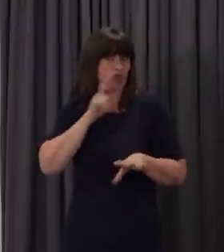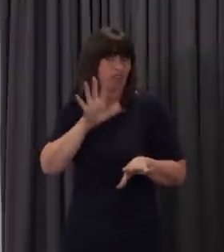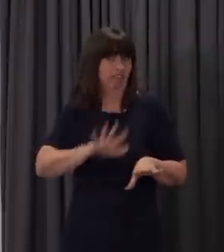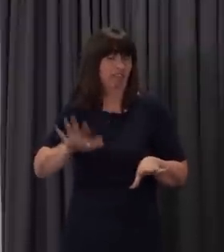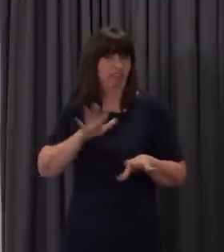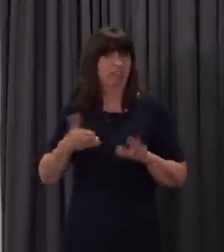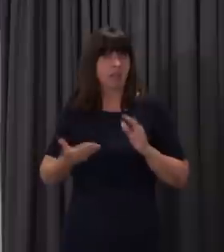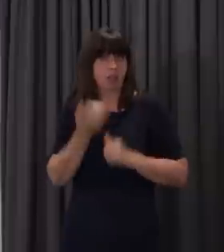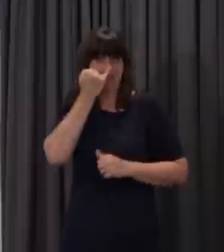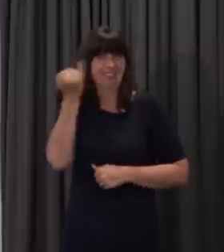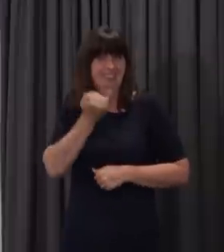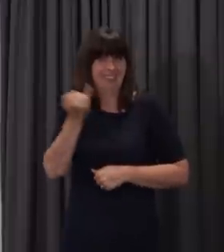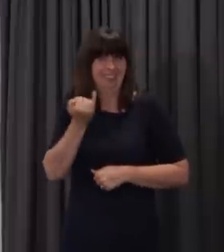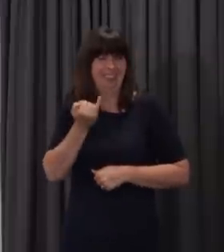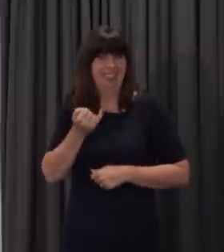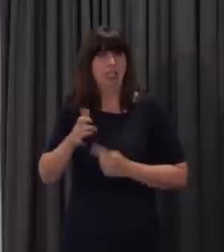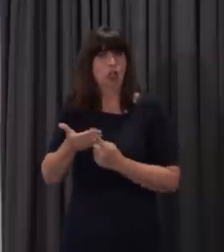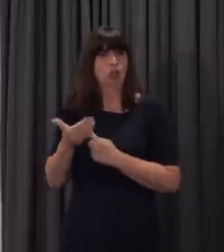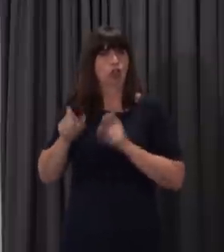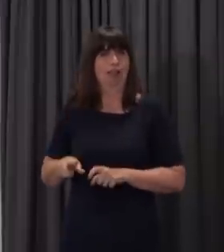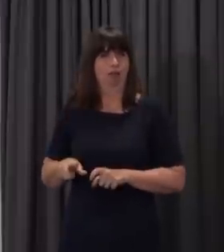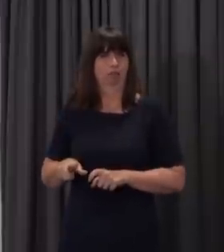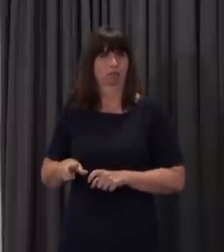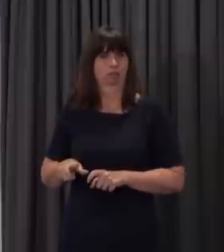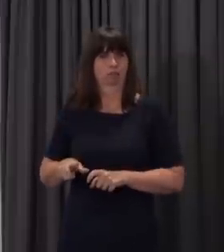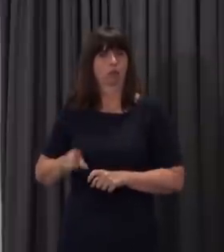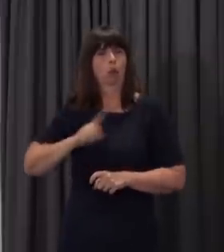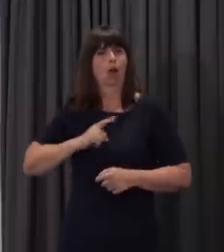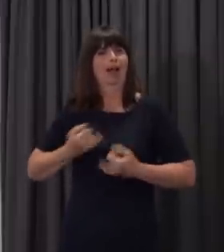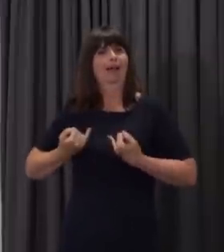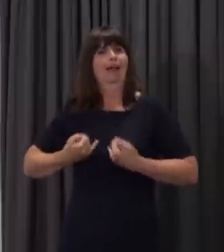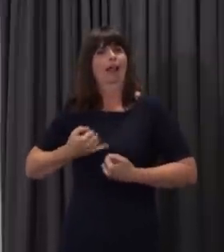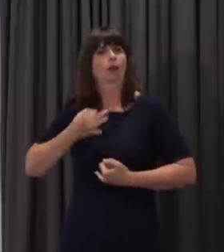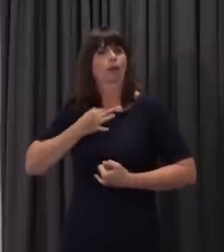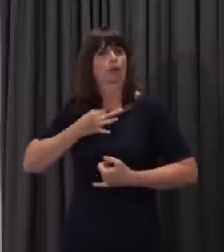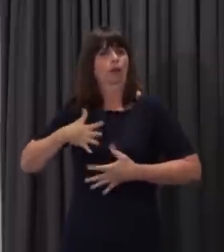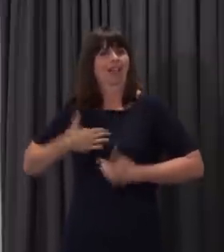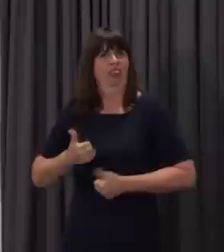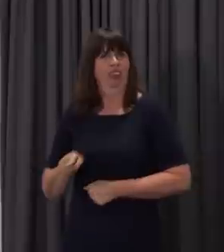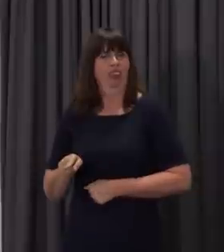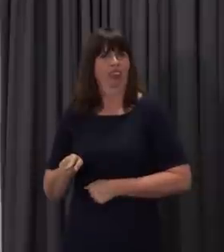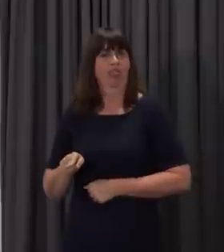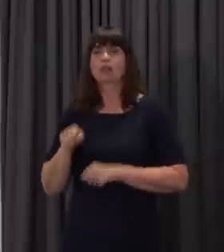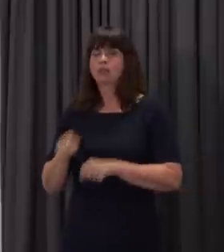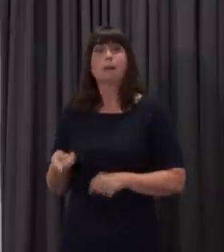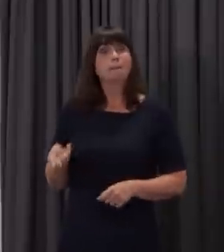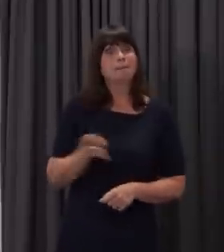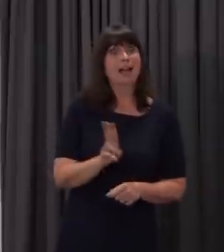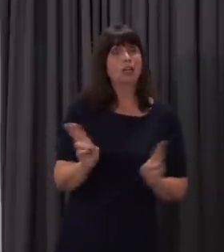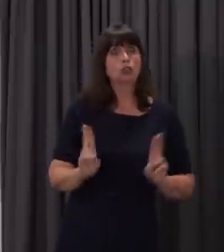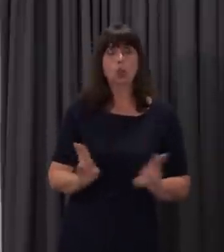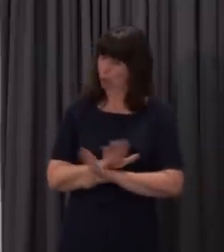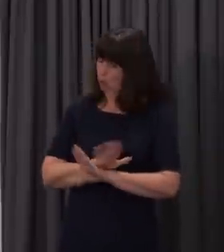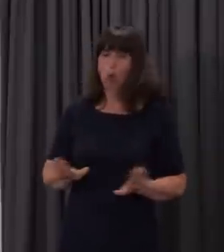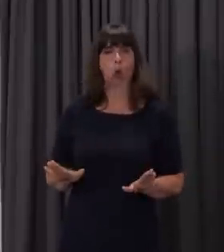under the age of 16, not all of whom are of school age, who are in receipt of a shielding letter, they should not return to school